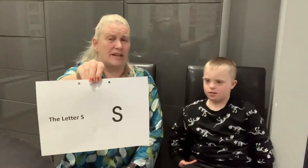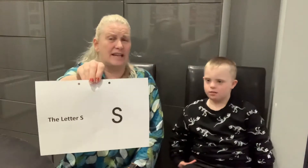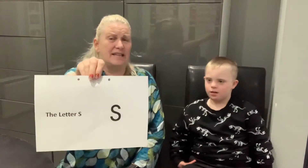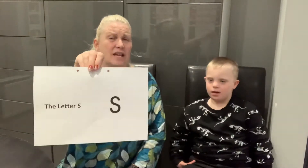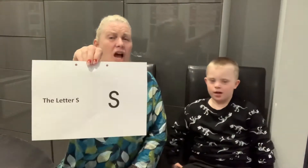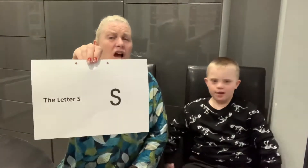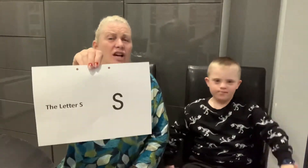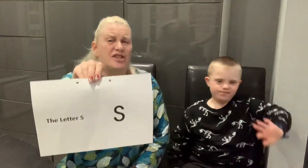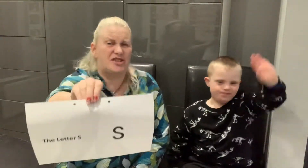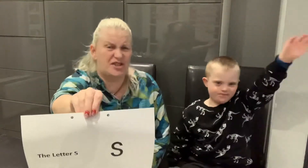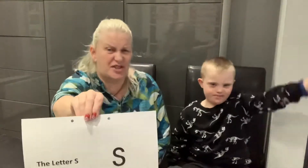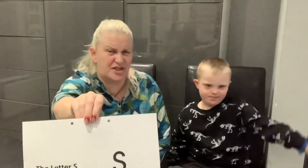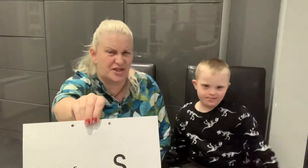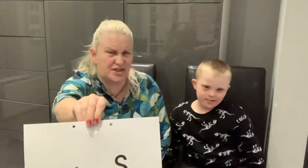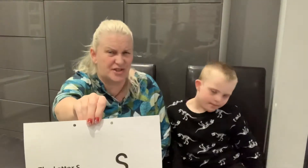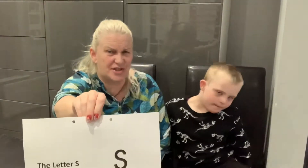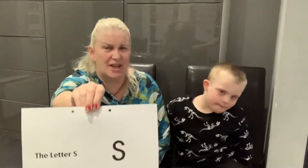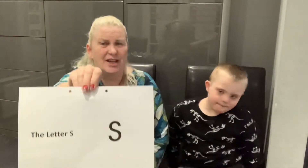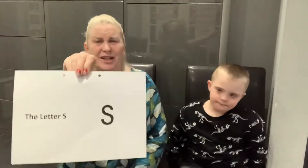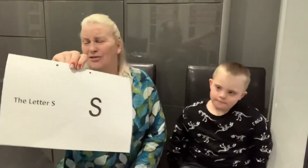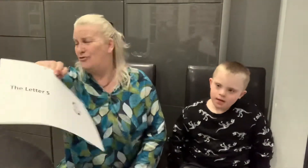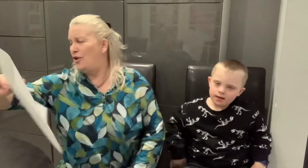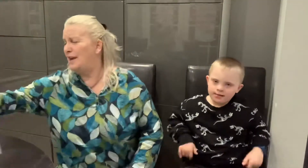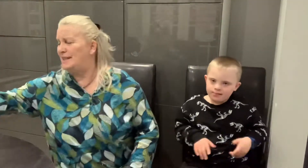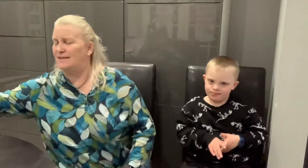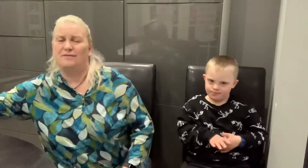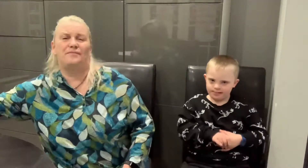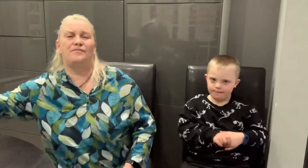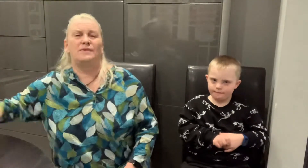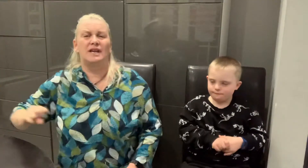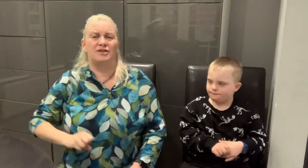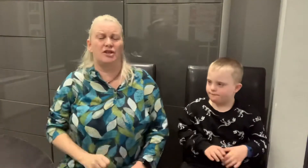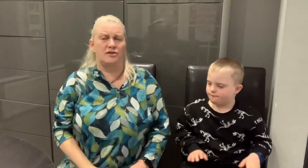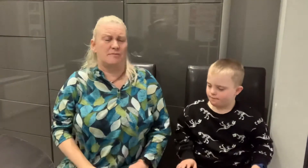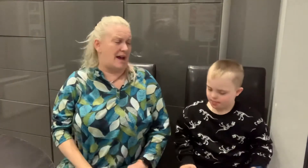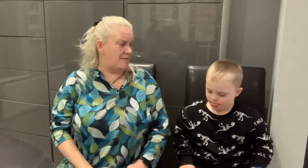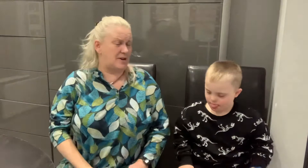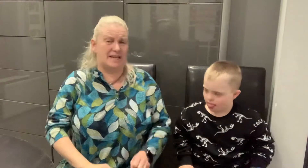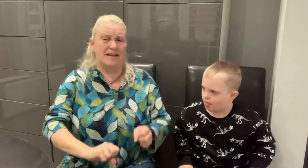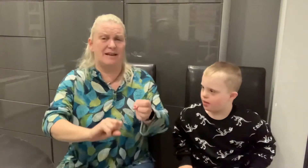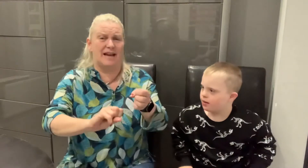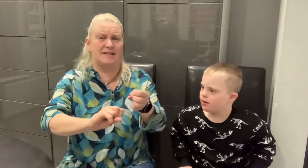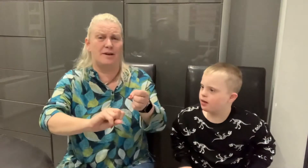is S. Right, let's show the mouth. Ready? Hands up.